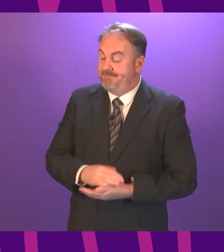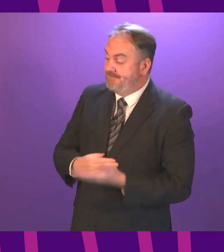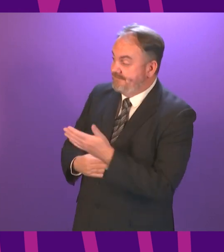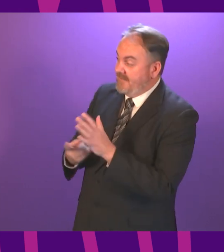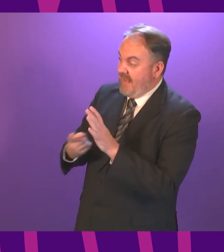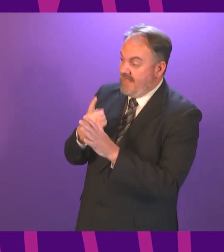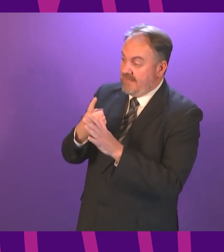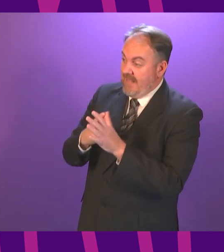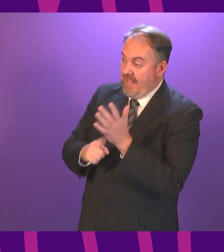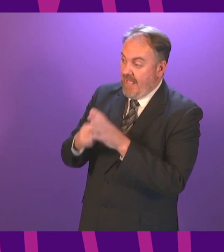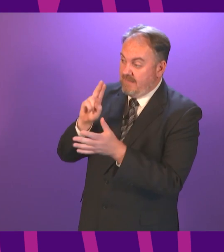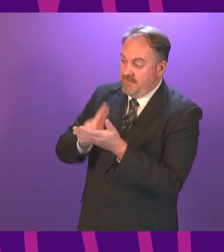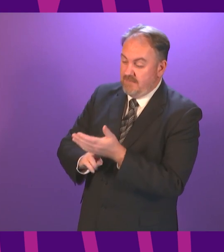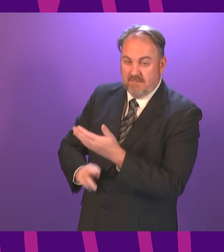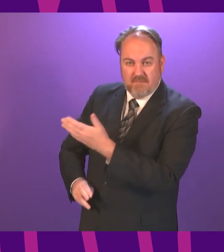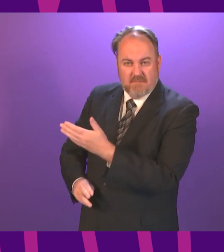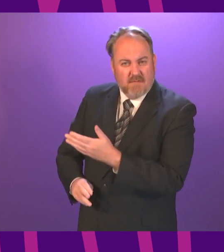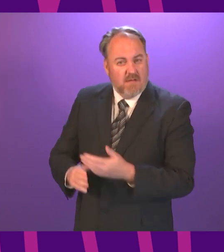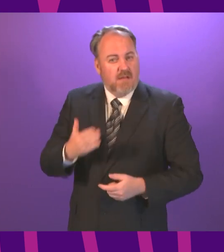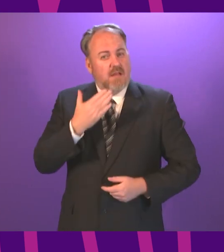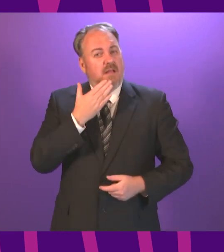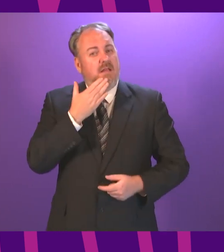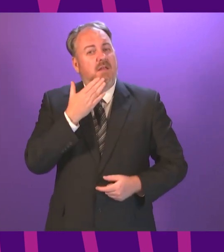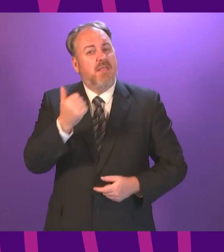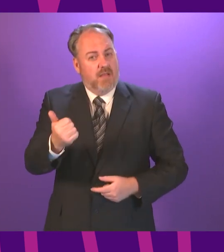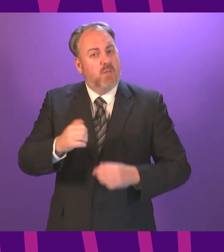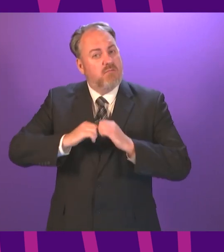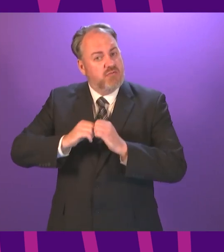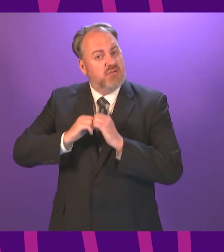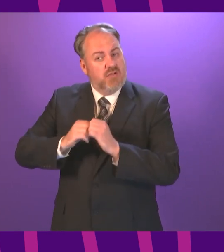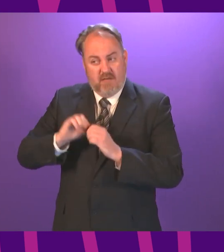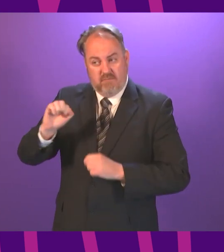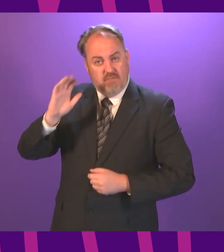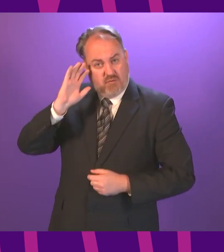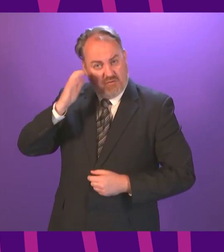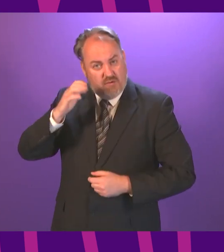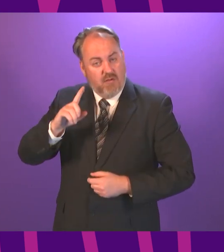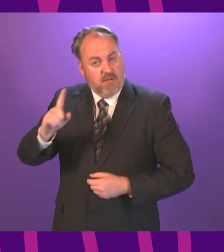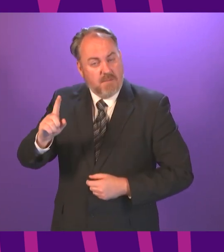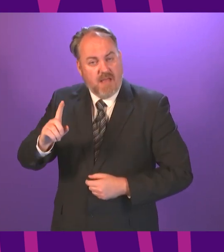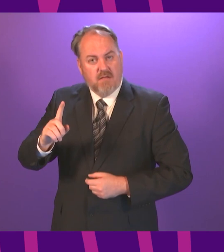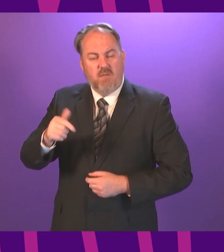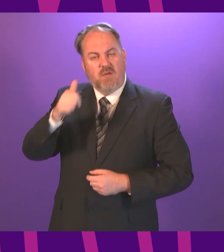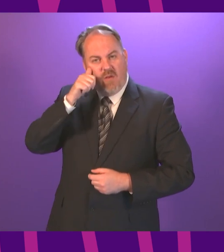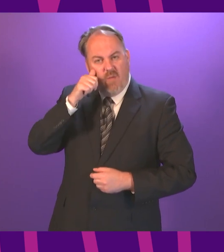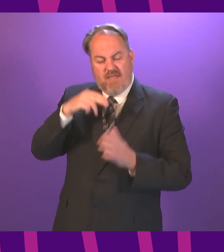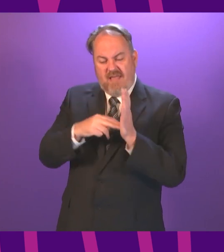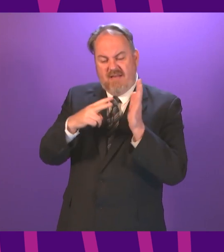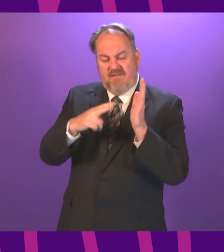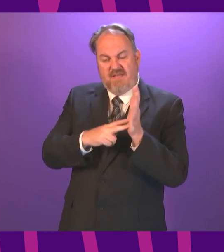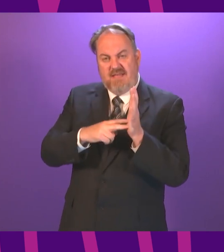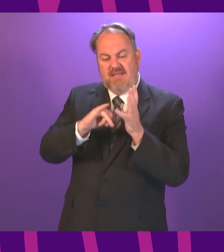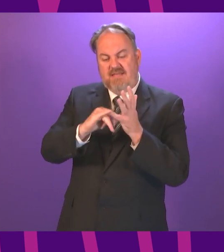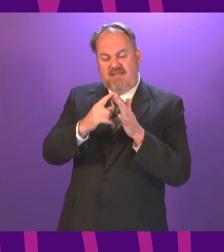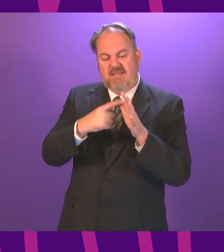I thank the Minister and appreciate the attention he has given to these matters. While the issues with MV Lough Seaforth are unprecedented,